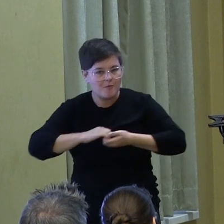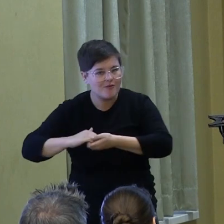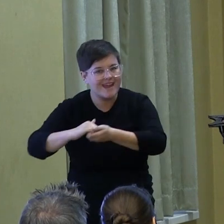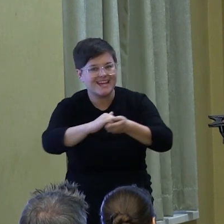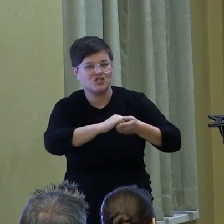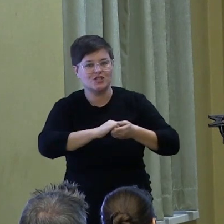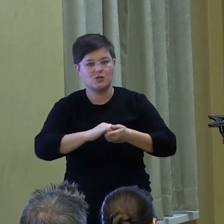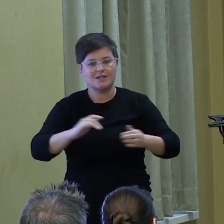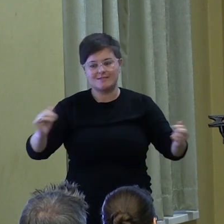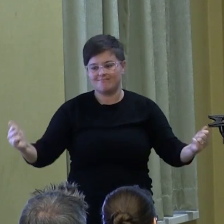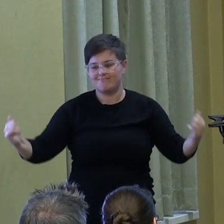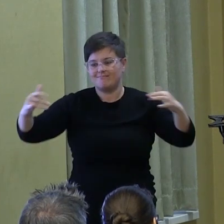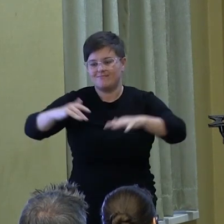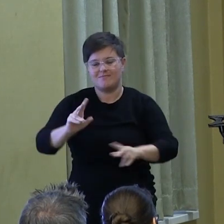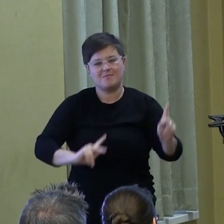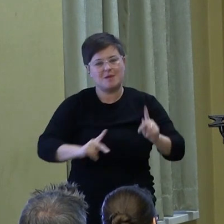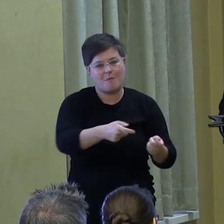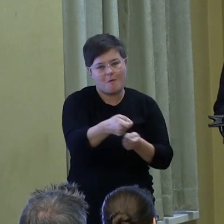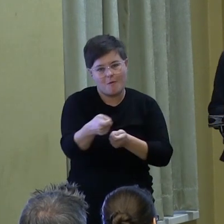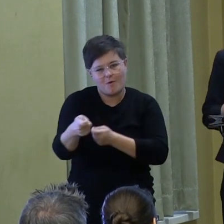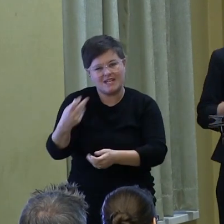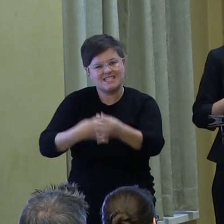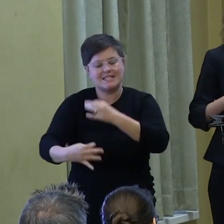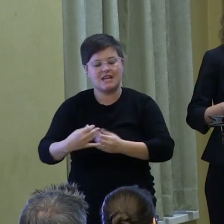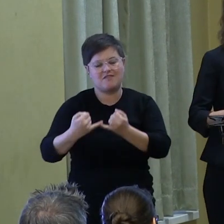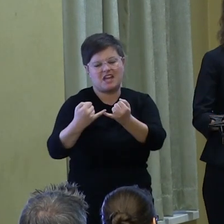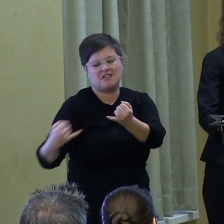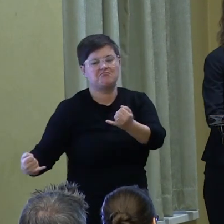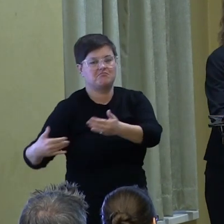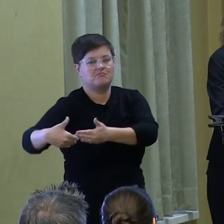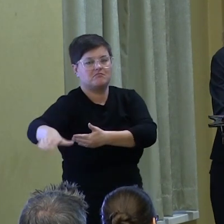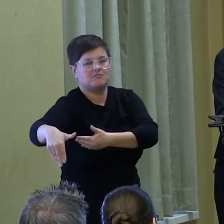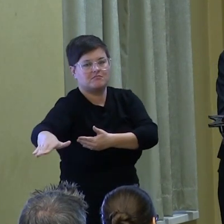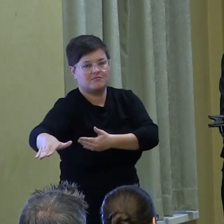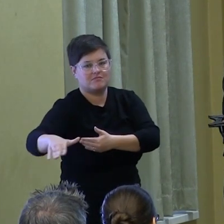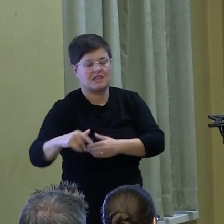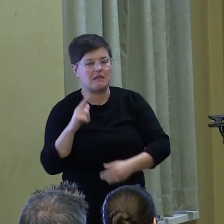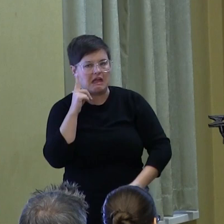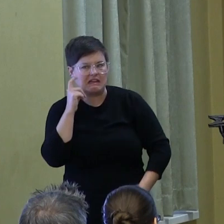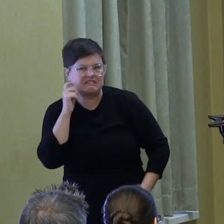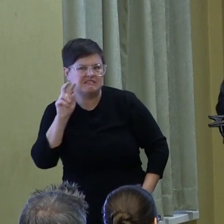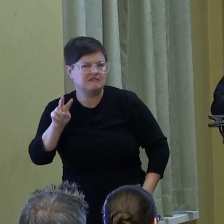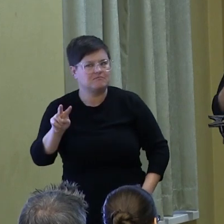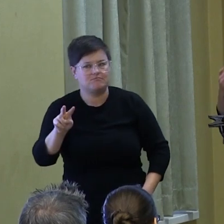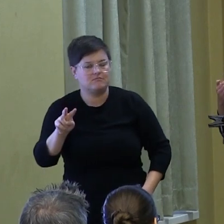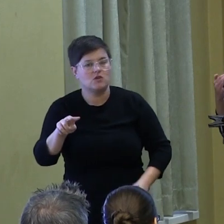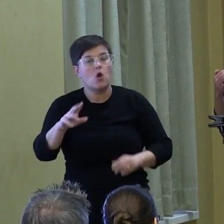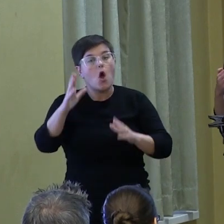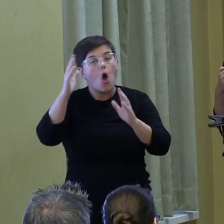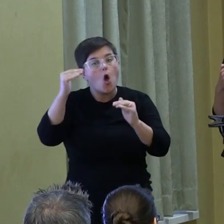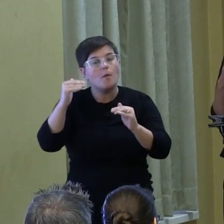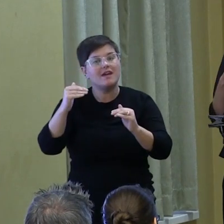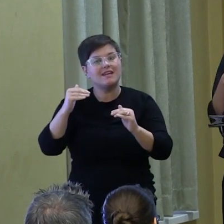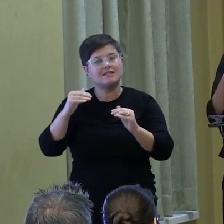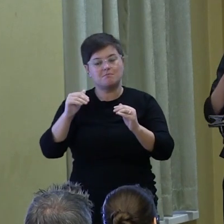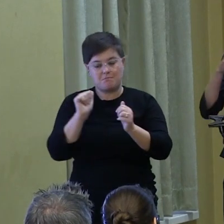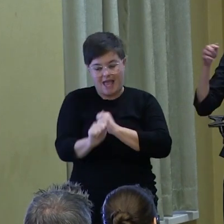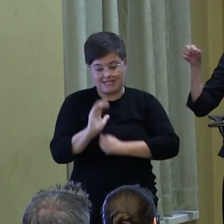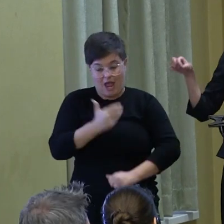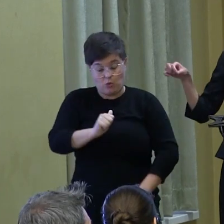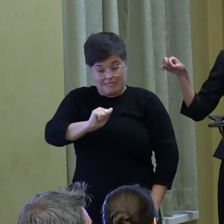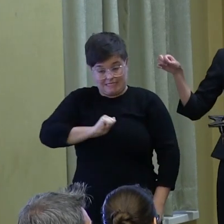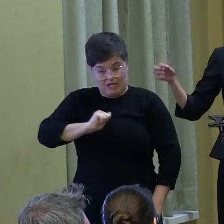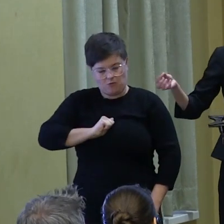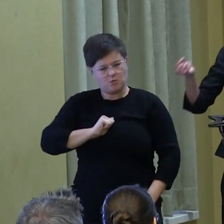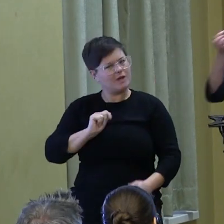people together rather than distances them, like cynicism does. Hoping moves us beyond ourself, connecting us not just